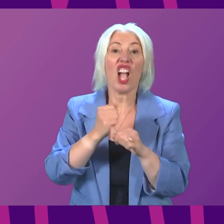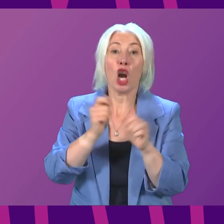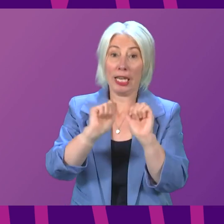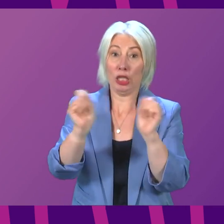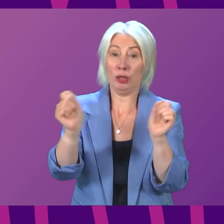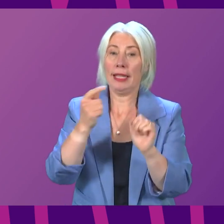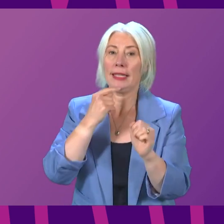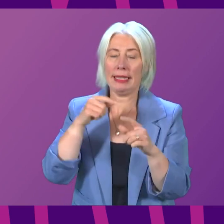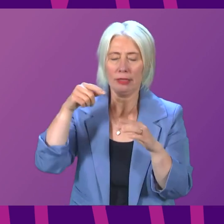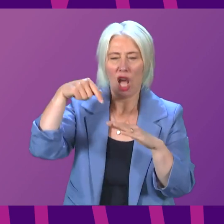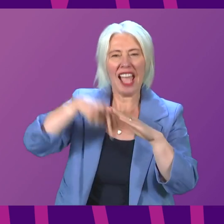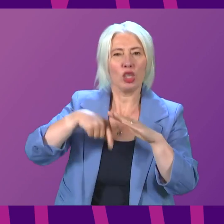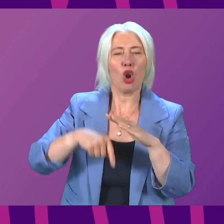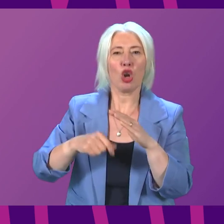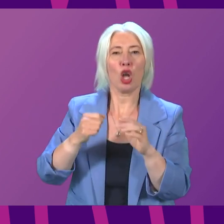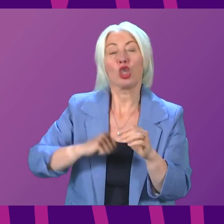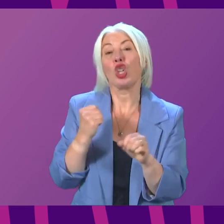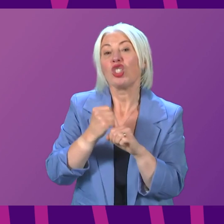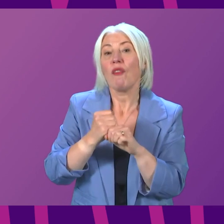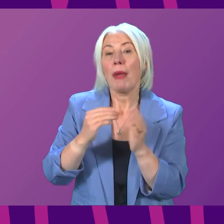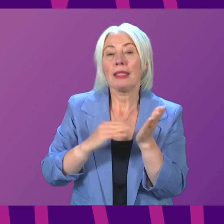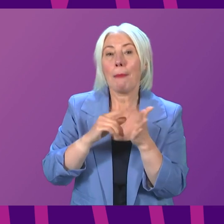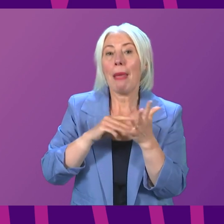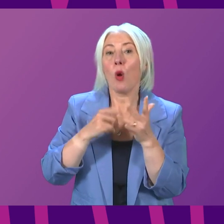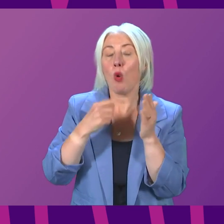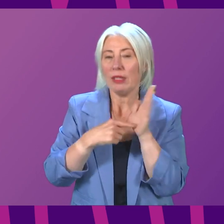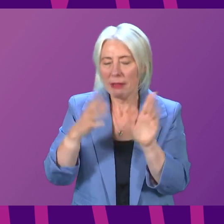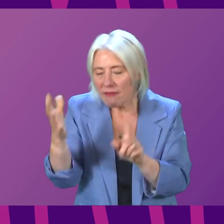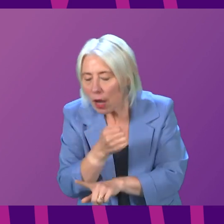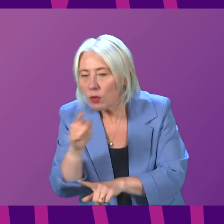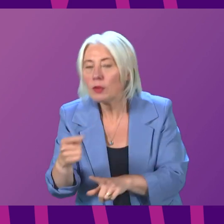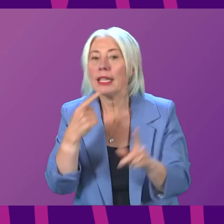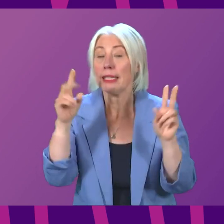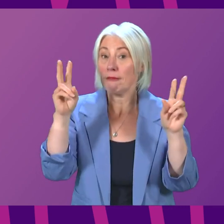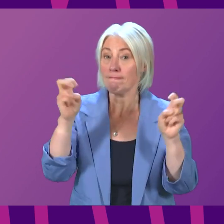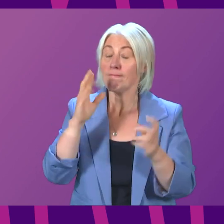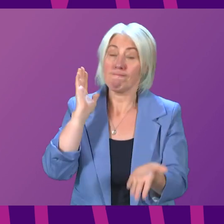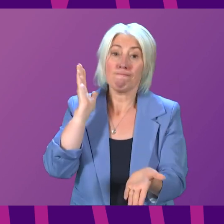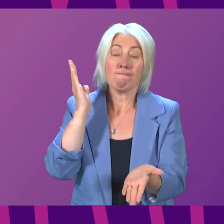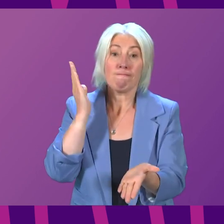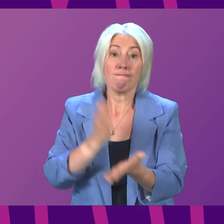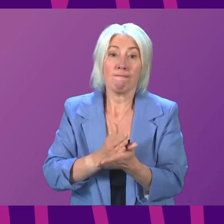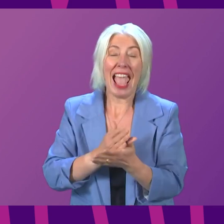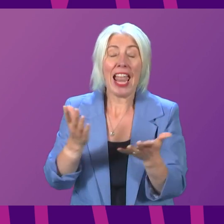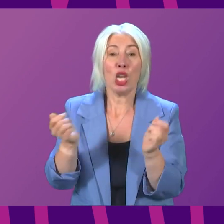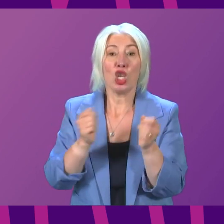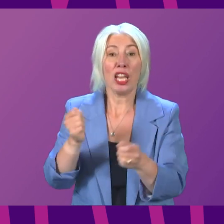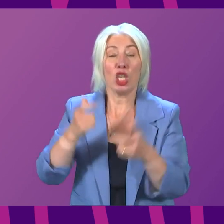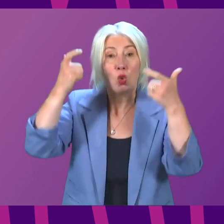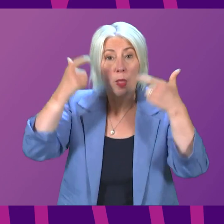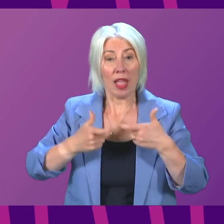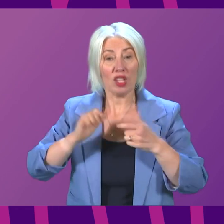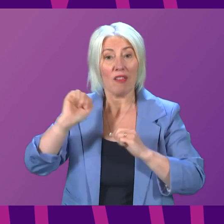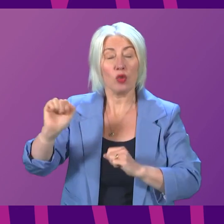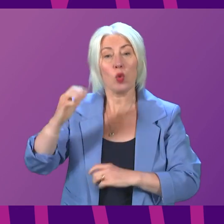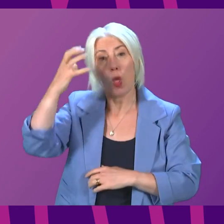an internal Scottish Government memo which confirms, and I quote, that it almost certainly made changes to legislation at the request of